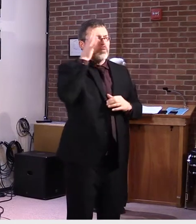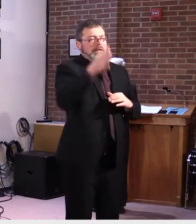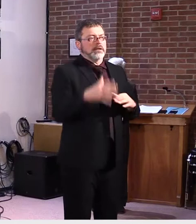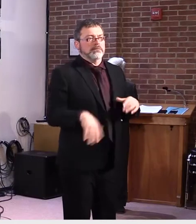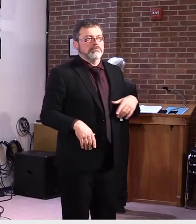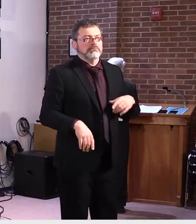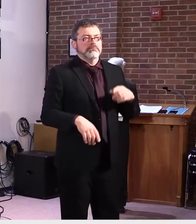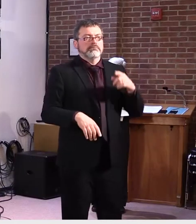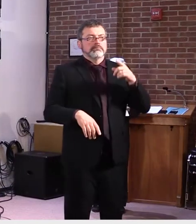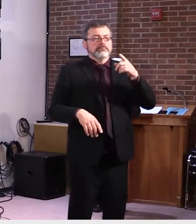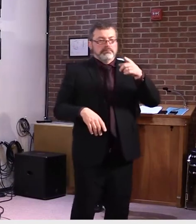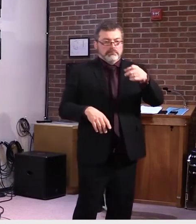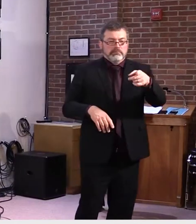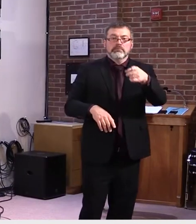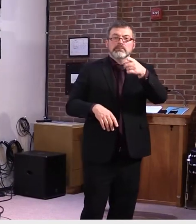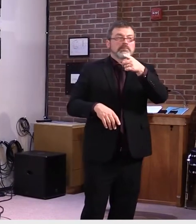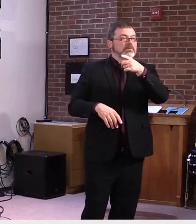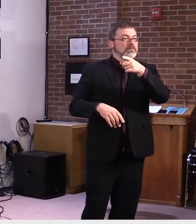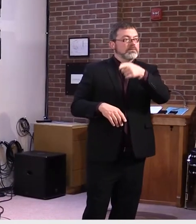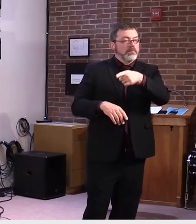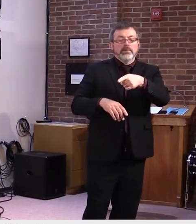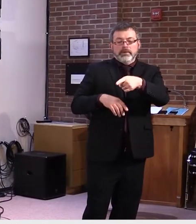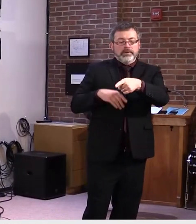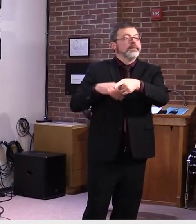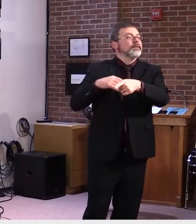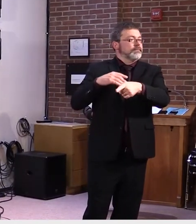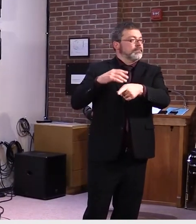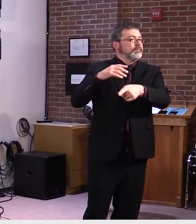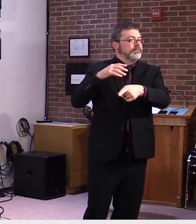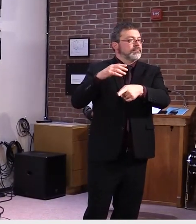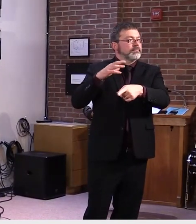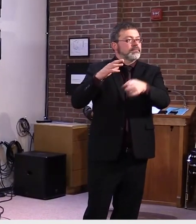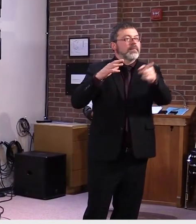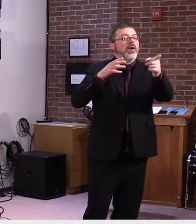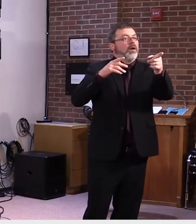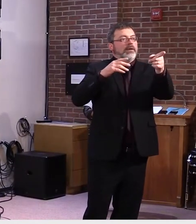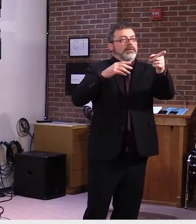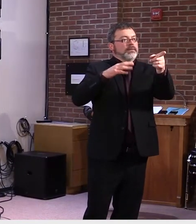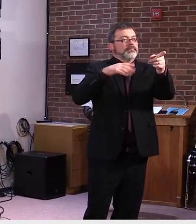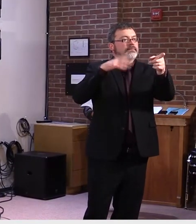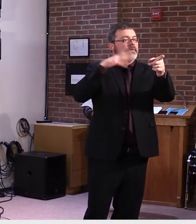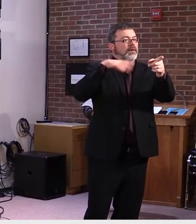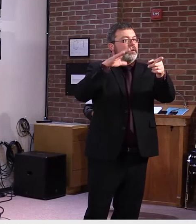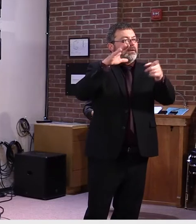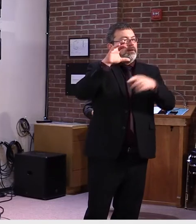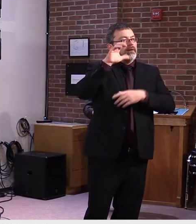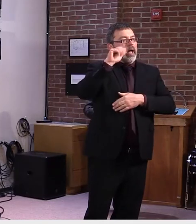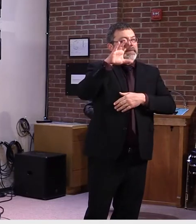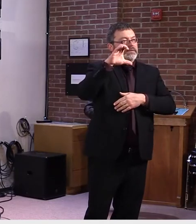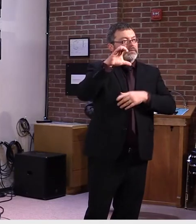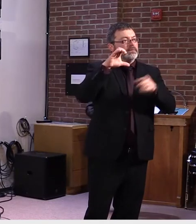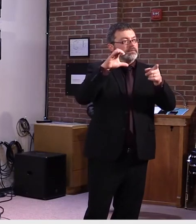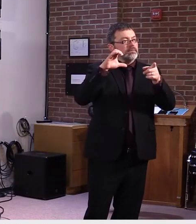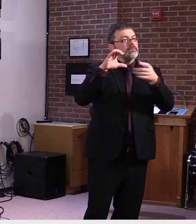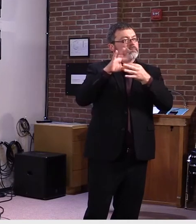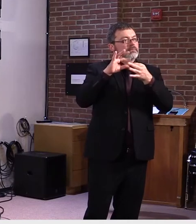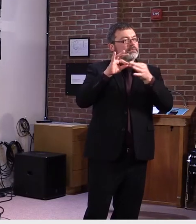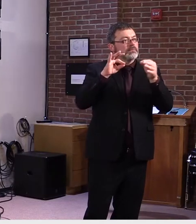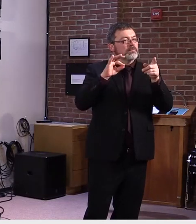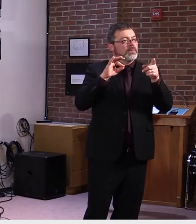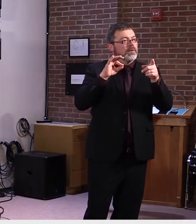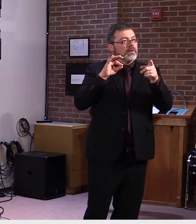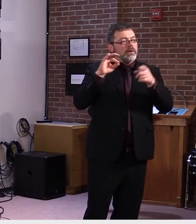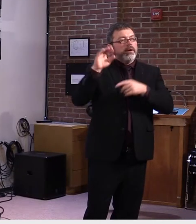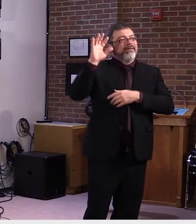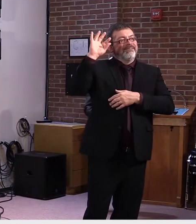that, Governor, have you talked to anybody in the, either with the federal government or the Canadians, as far as any ideas